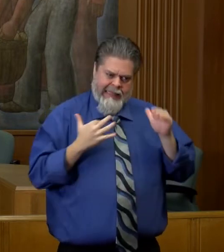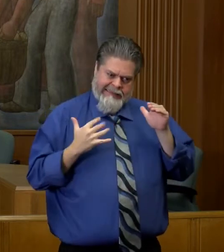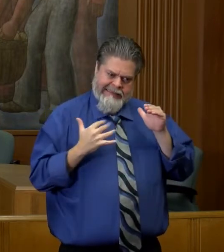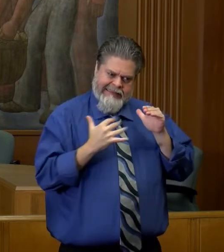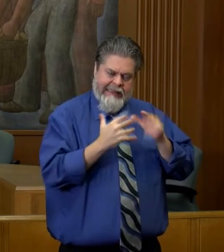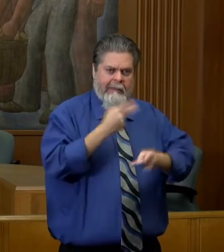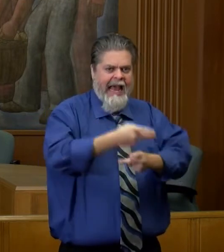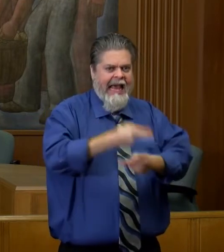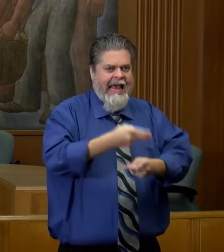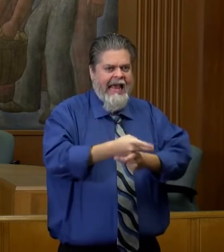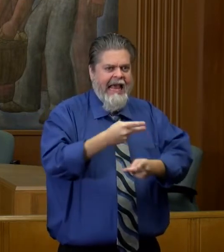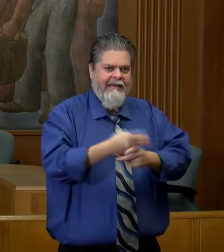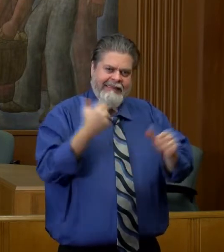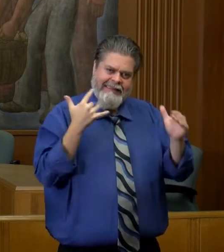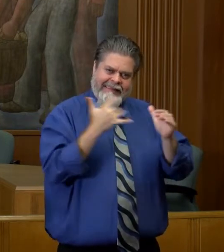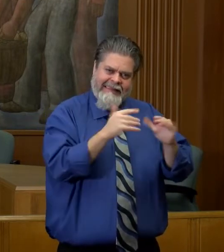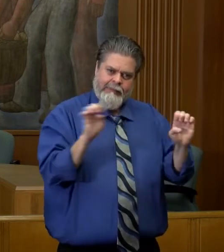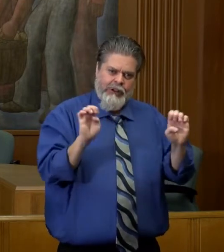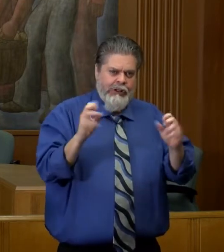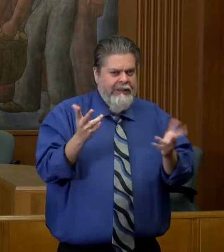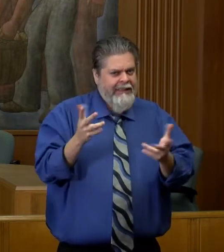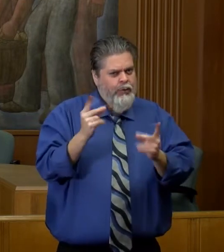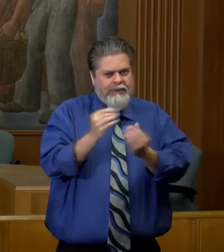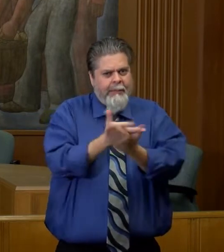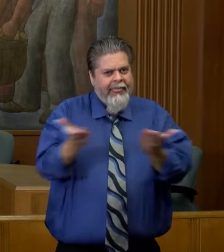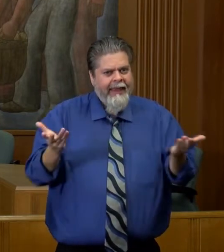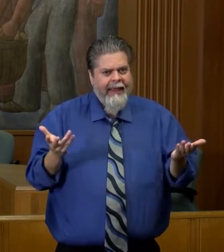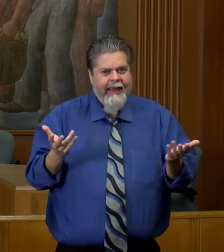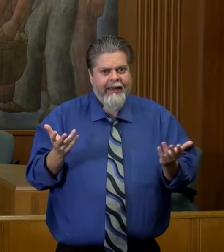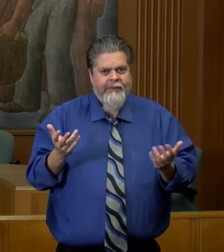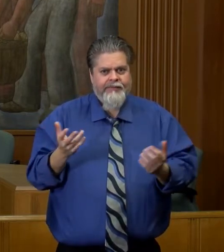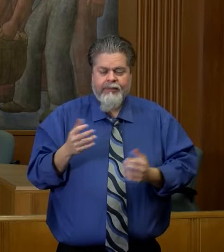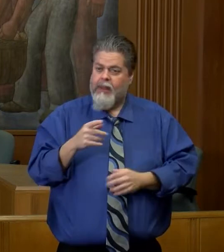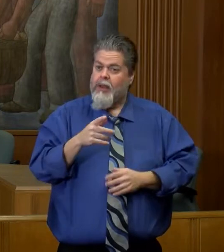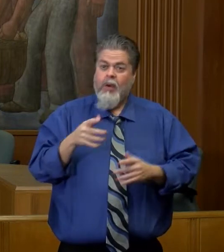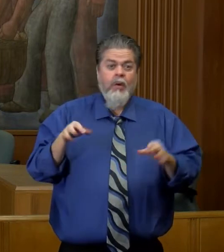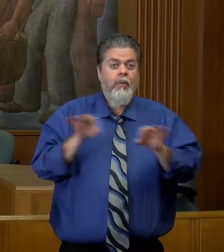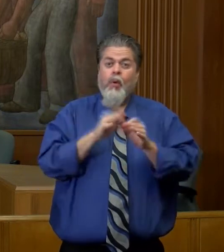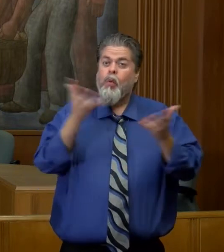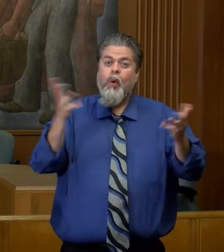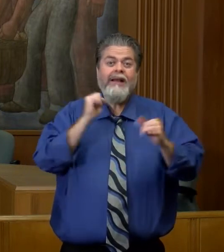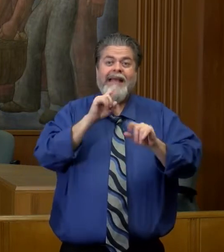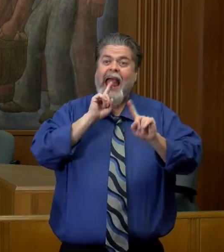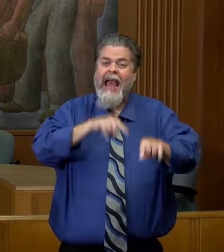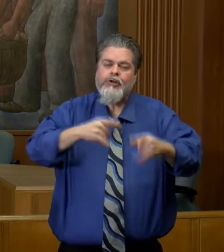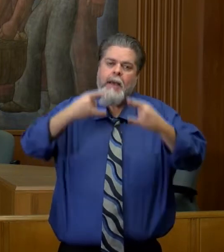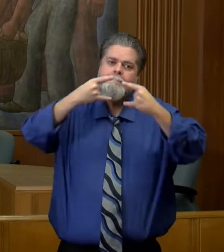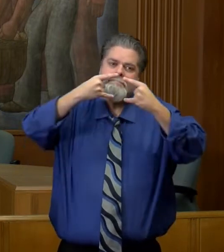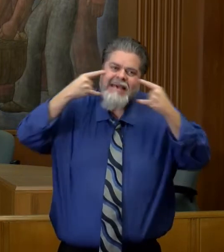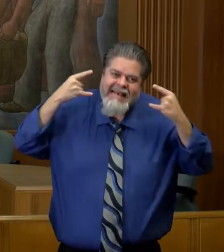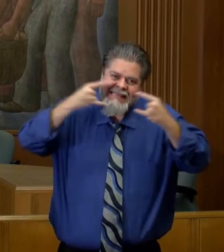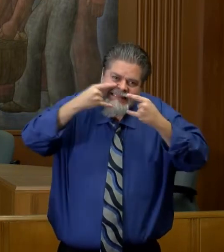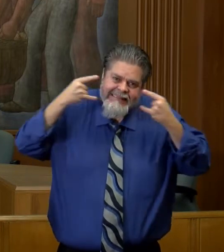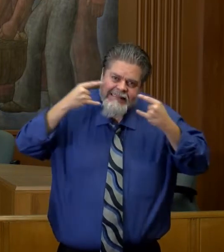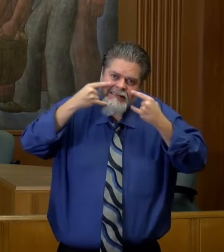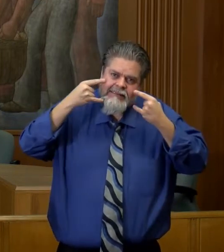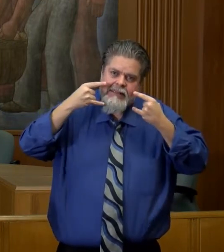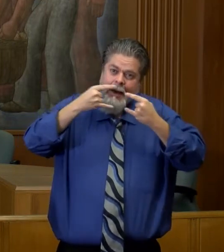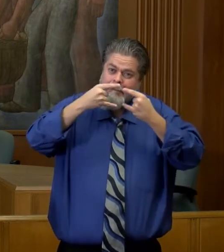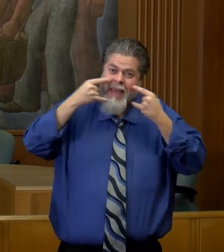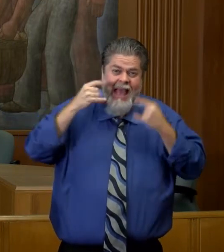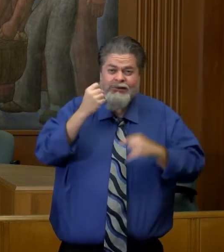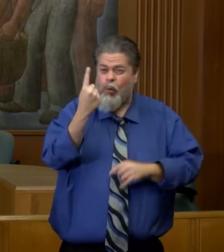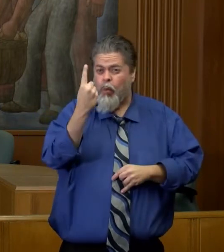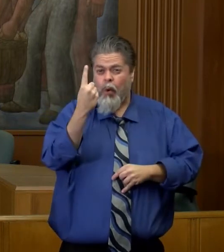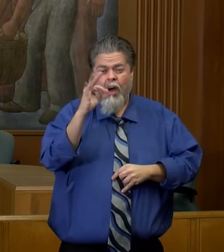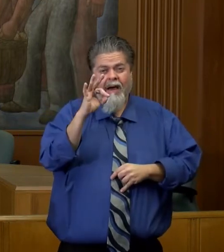We need more to be done. And people will go right to masks and say, master the solution. Masks are one of 50 tools